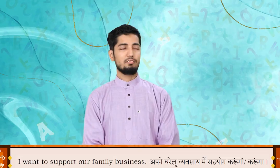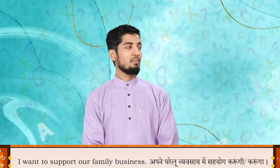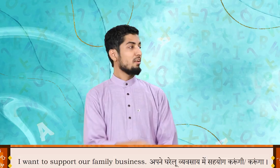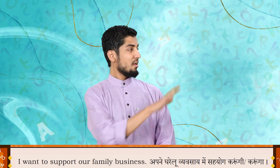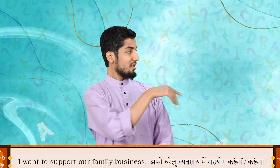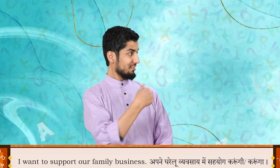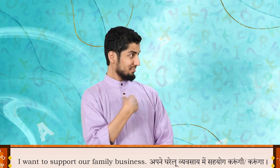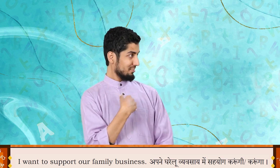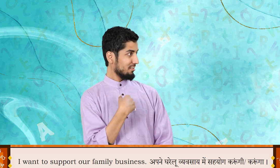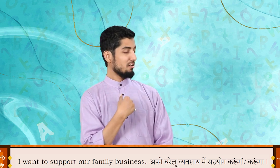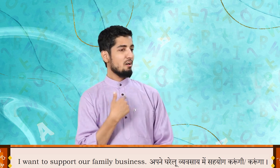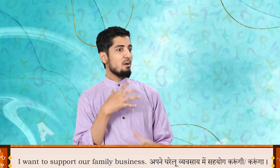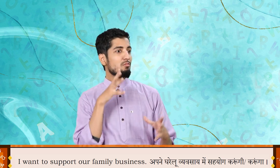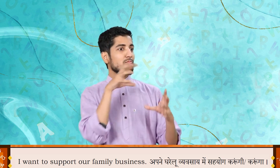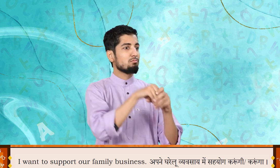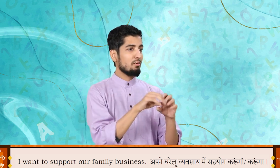I want to support our family business.